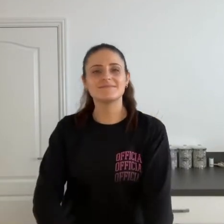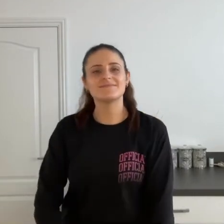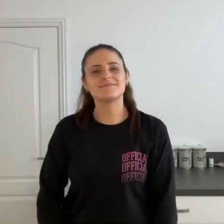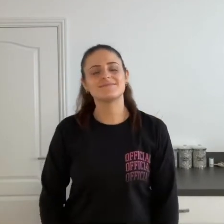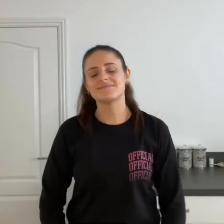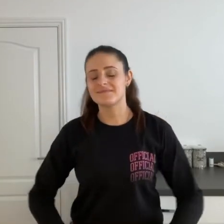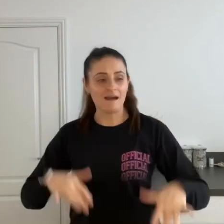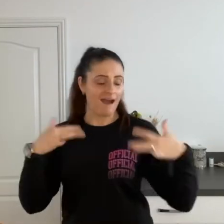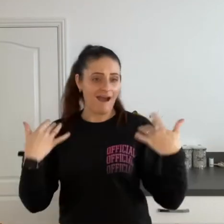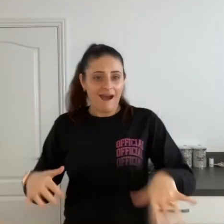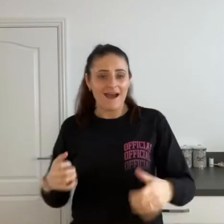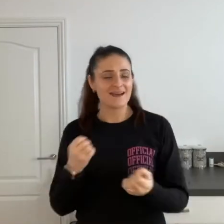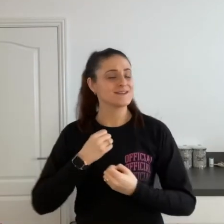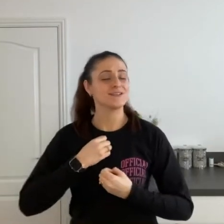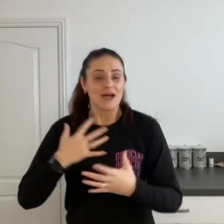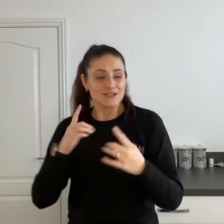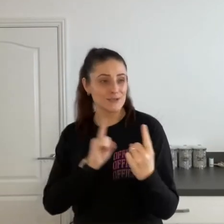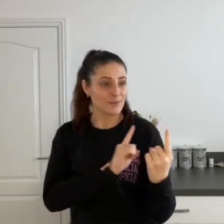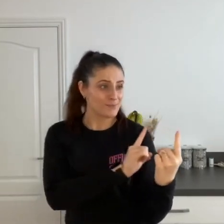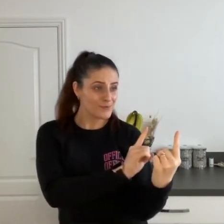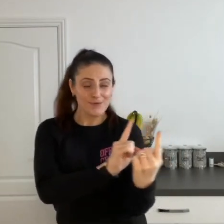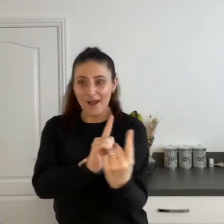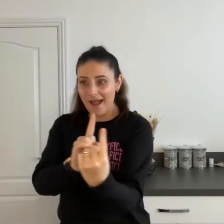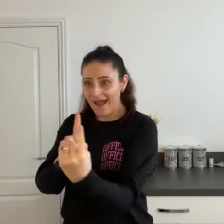Ever a surprise